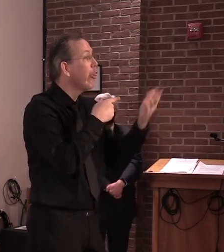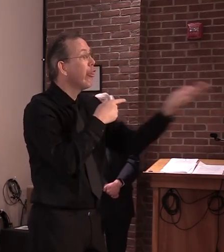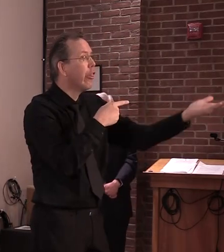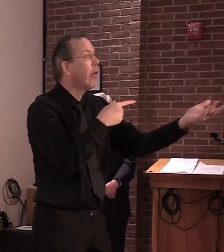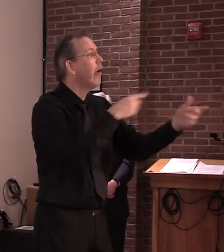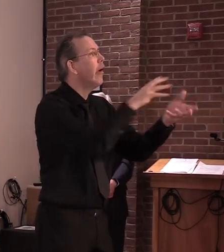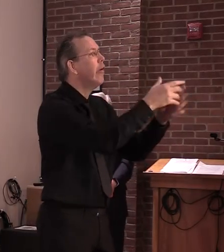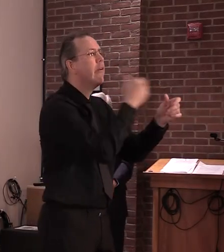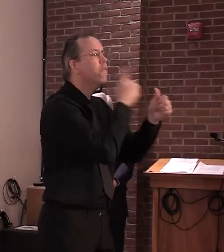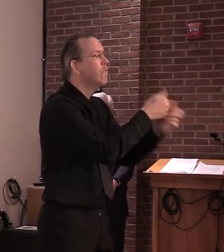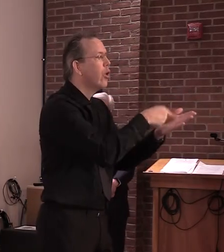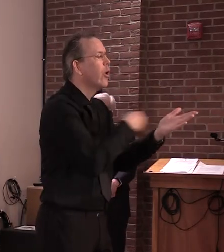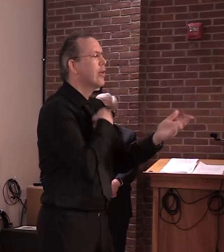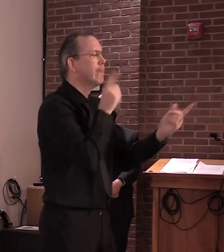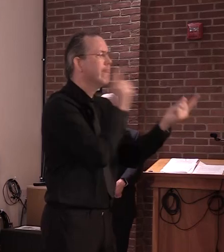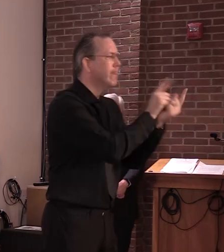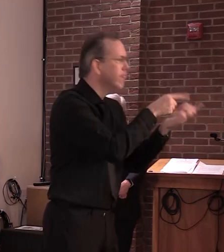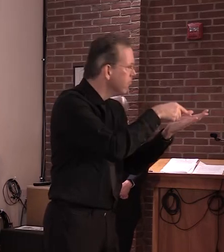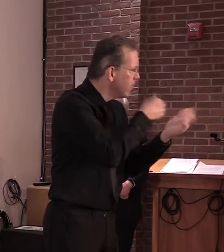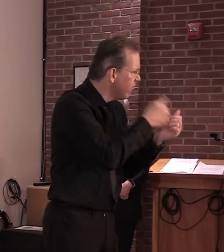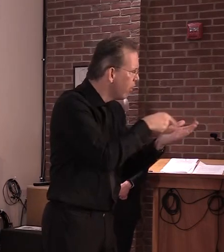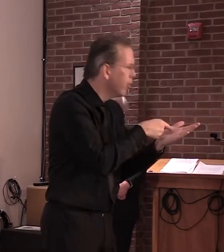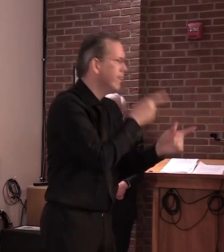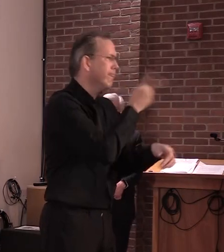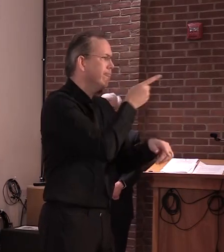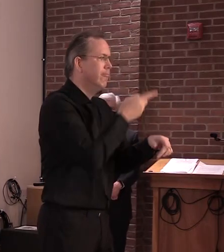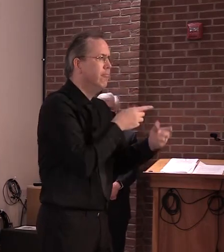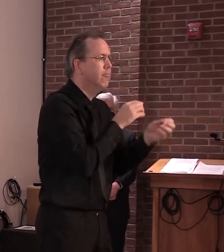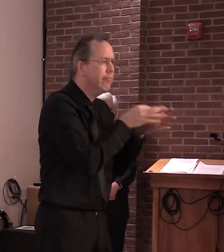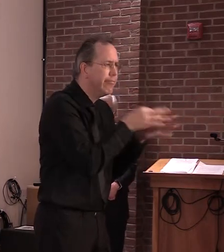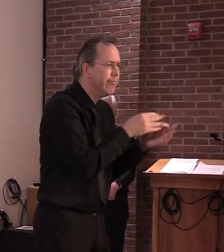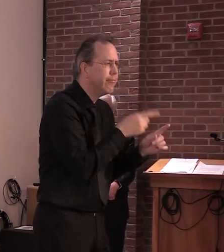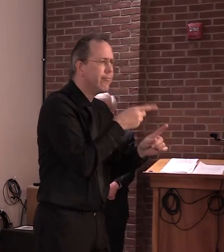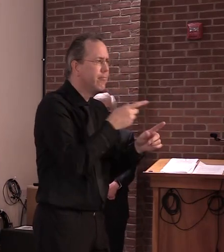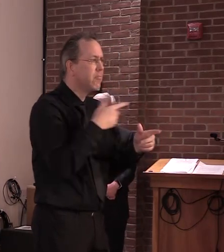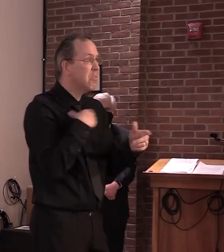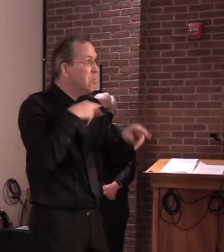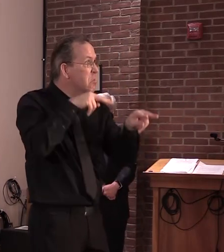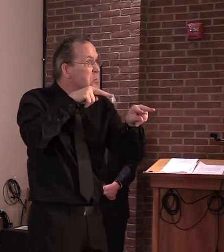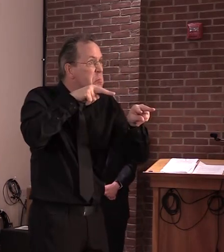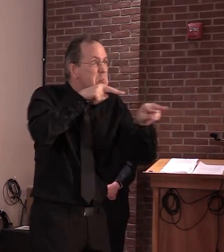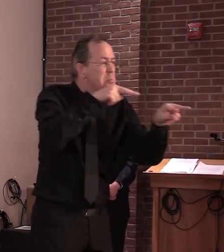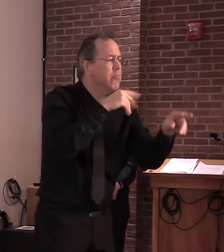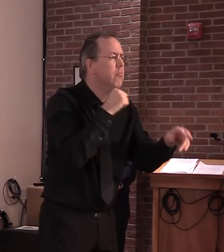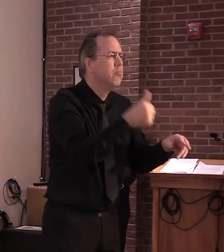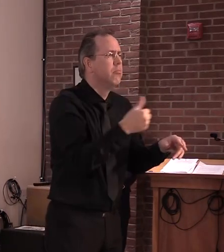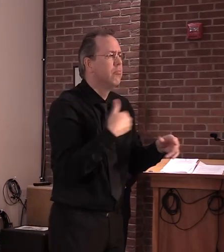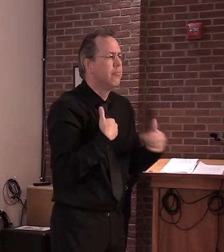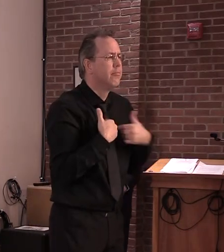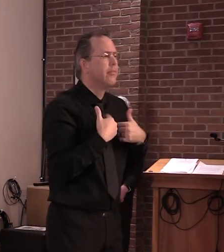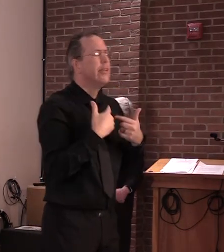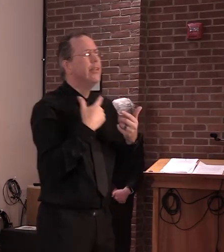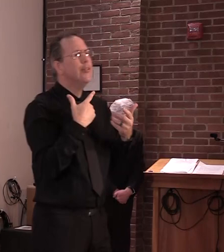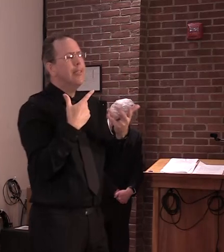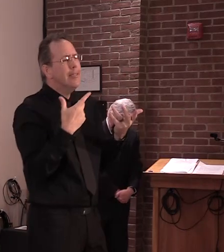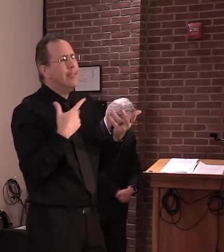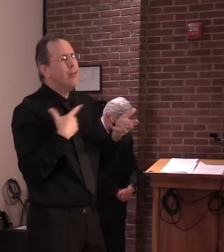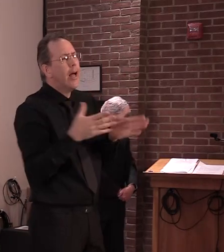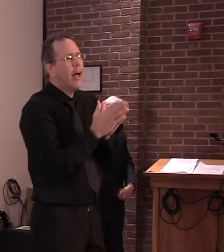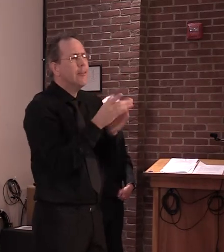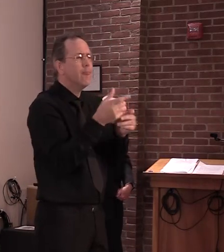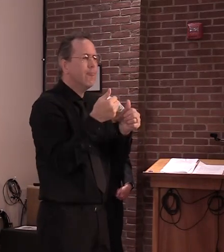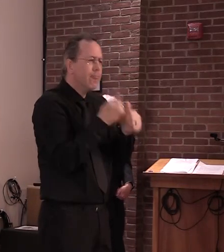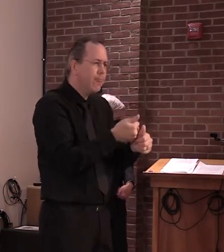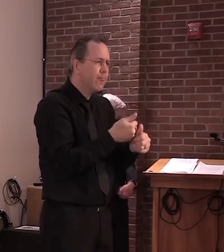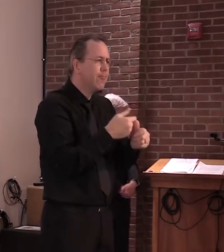really important. We put these plans into place to protect both the employees and the employers as well as the